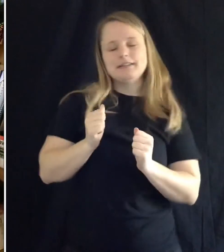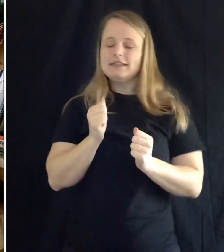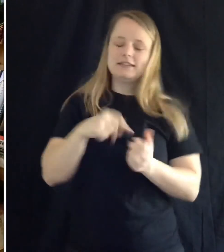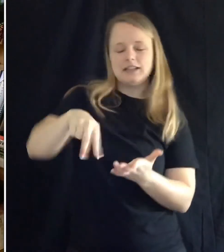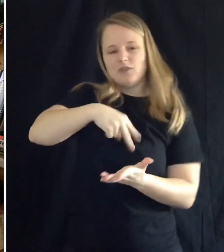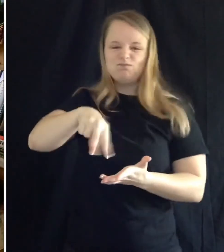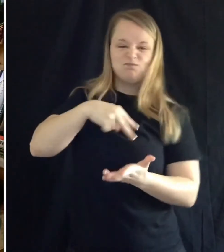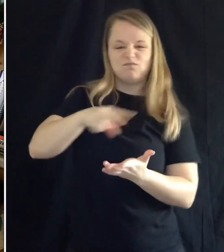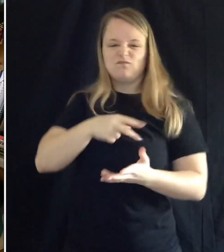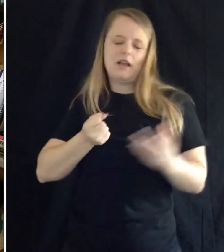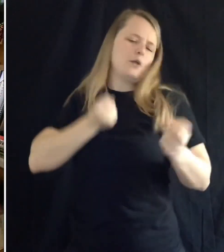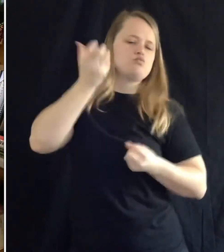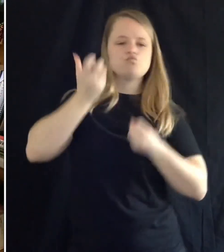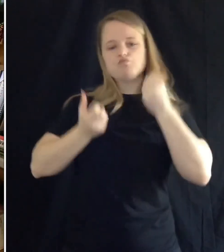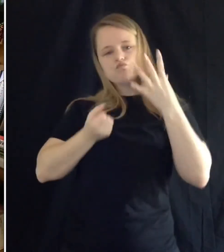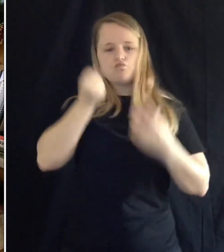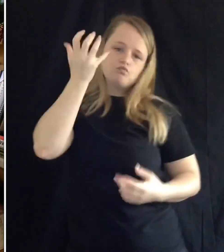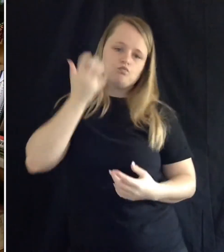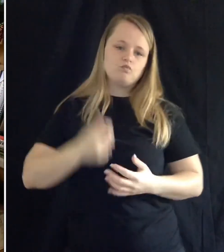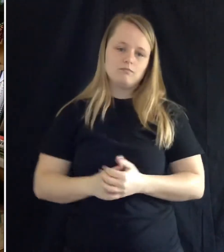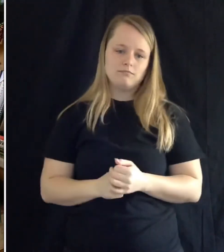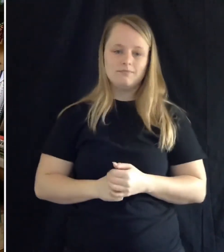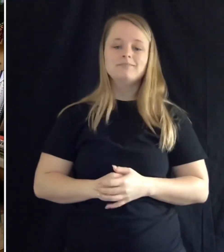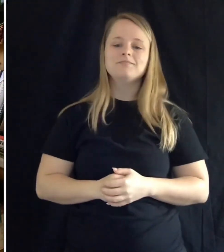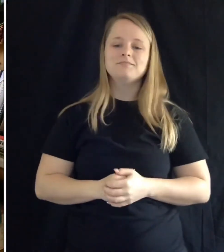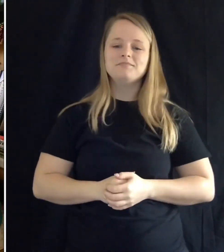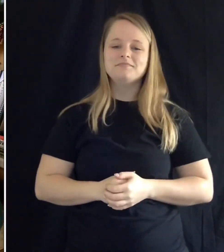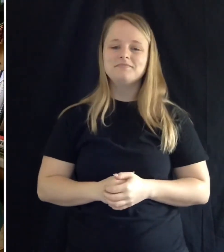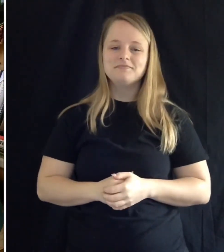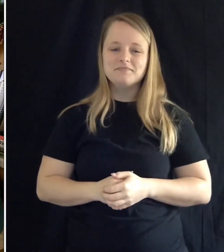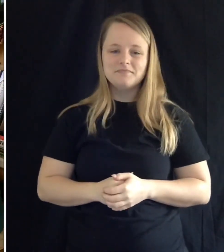uh. Giggle, giggle, gaggle, gaggle, uh, uh, uh.